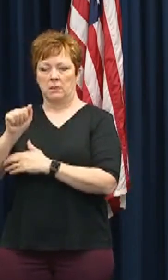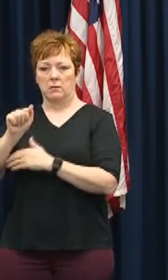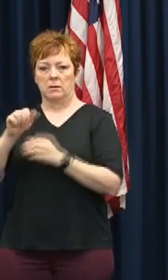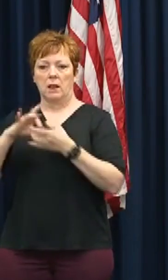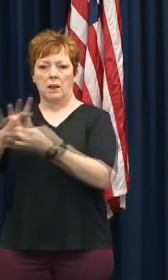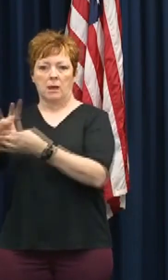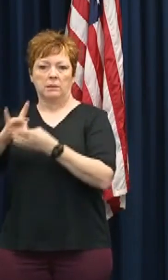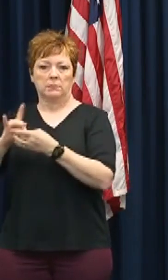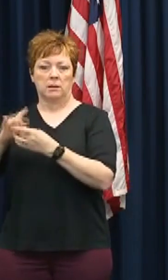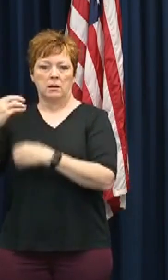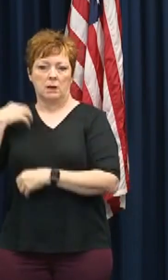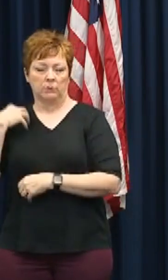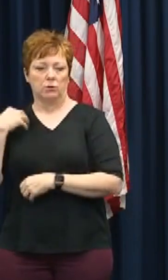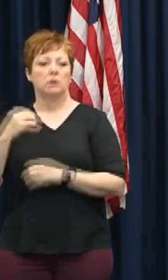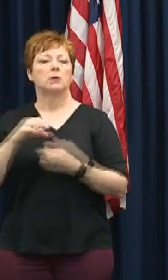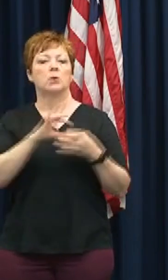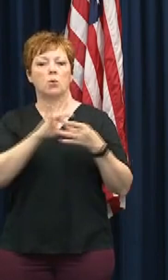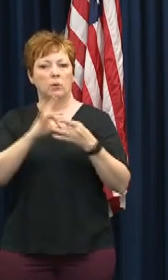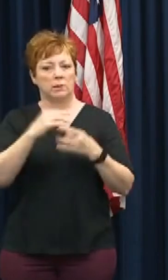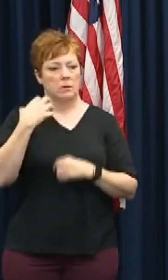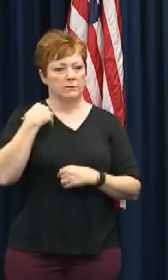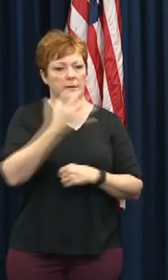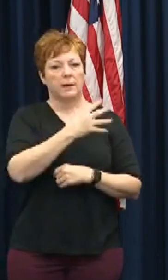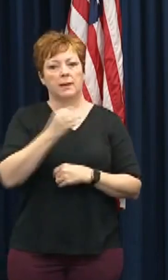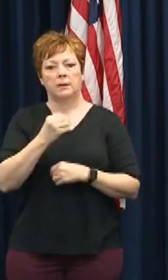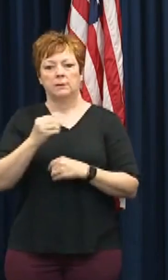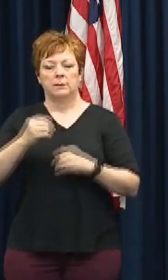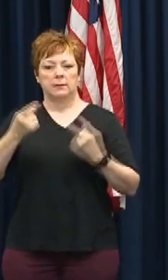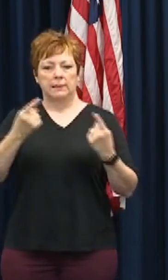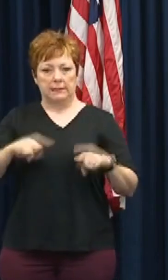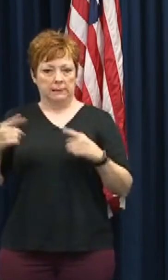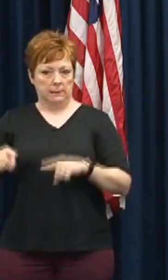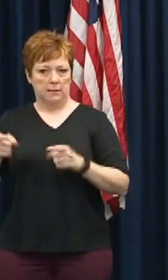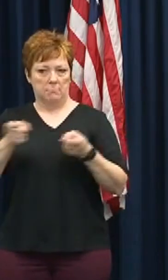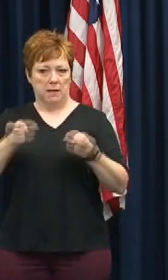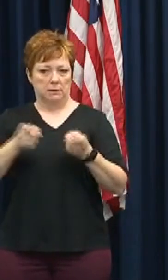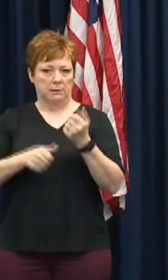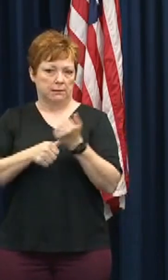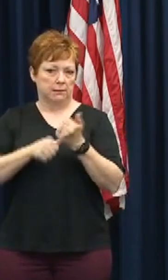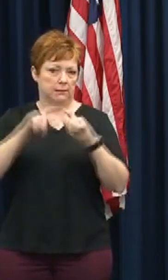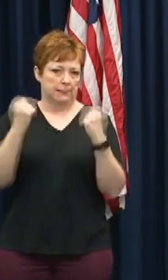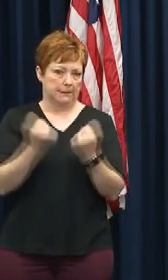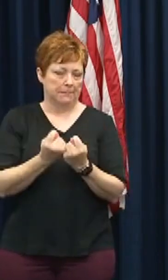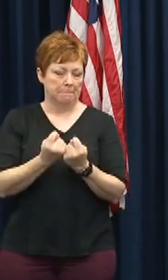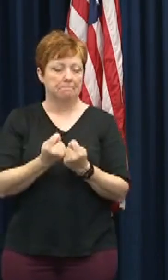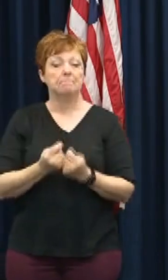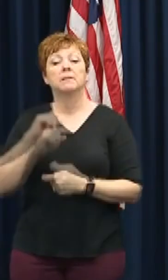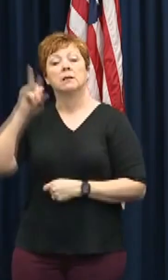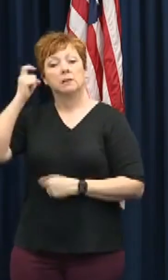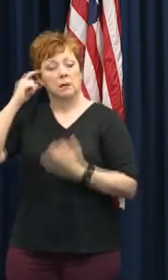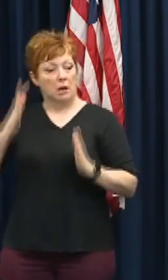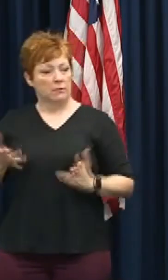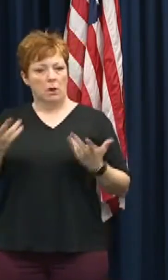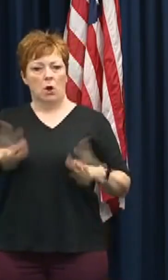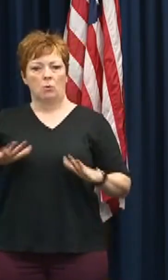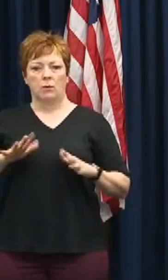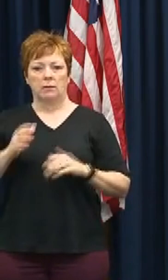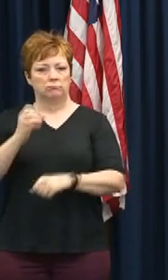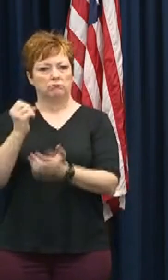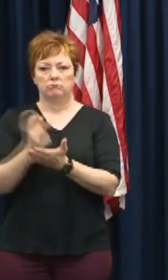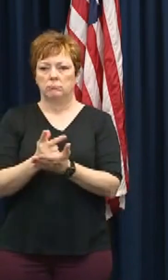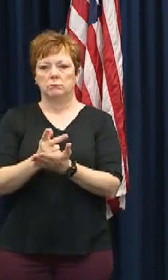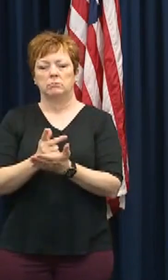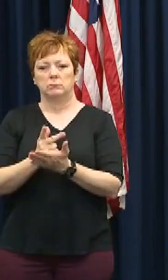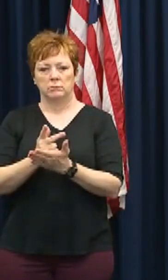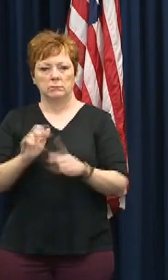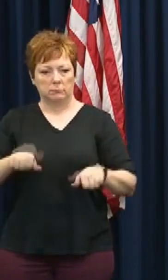officer, and incident management assistance team. Governor Ivey has authorized the activation of the National Guard,